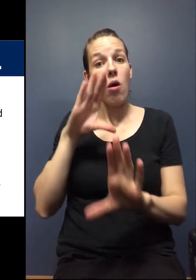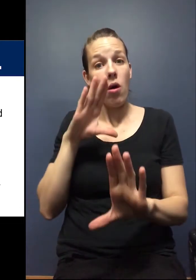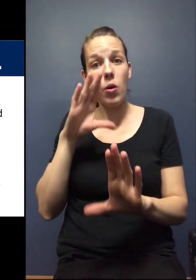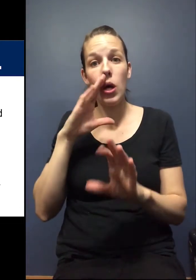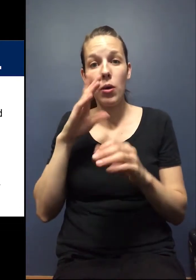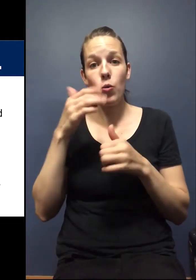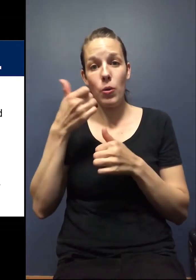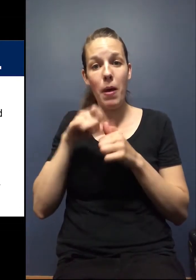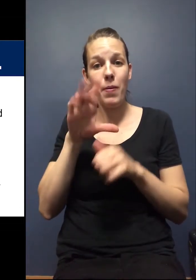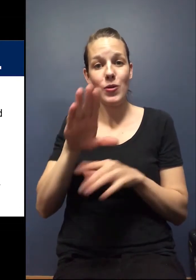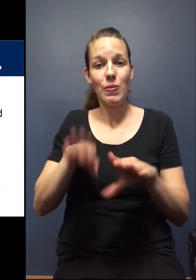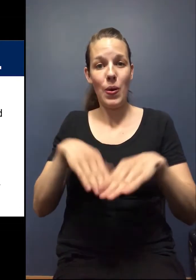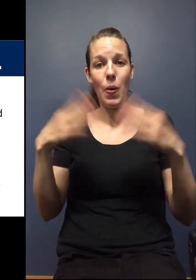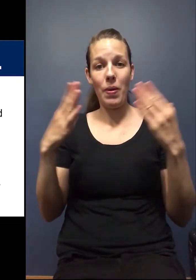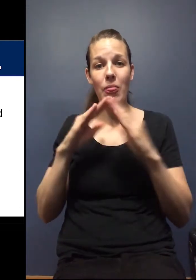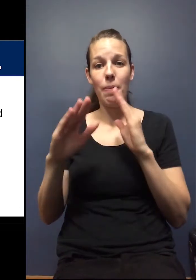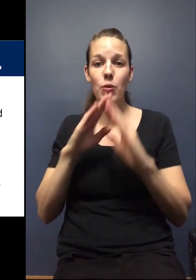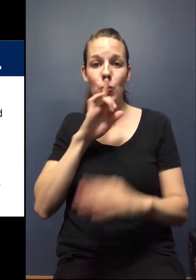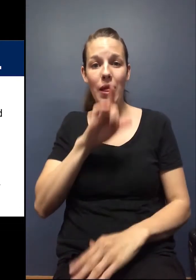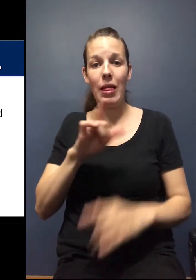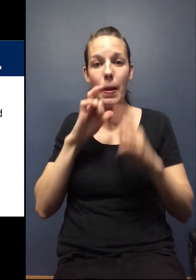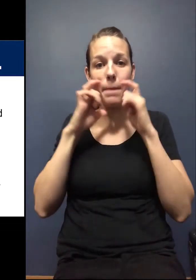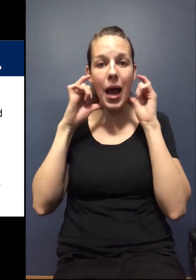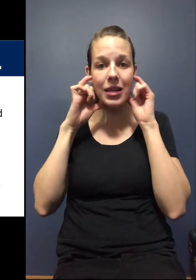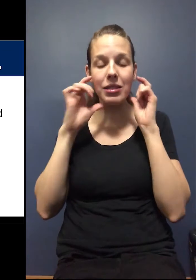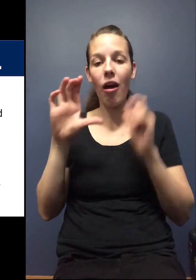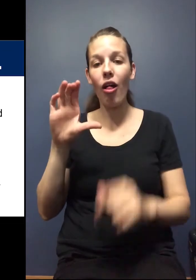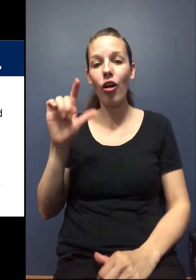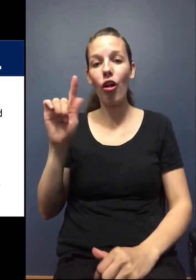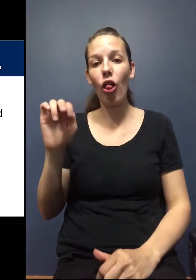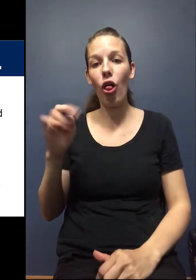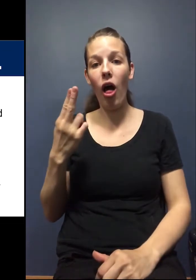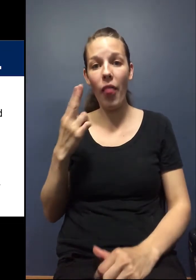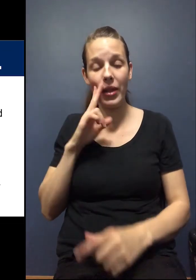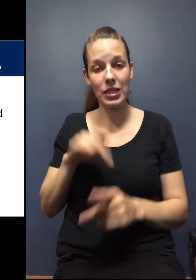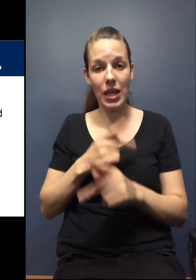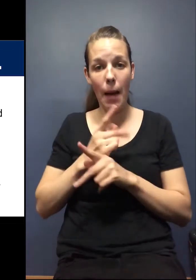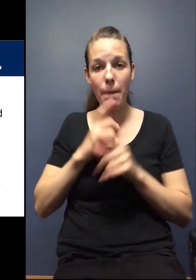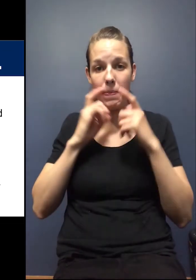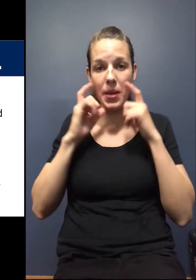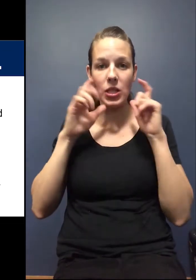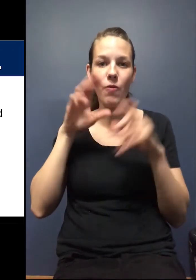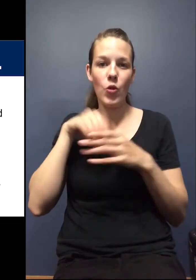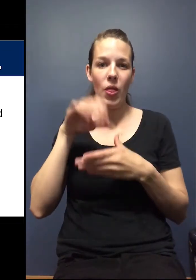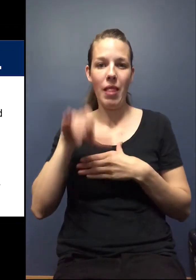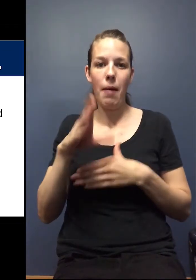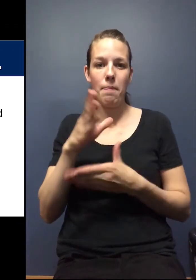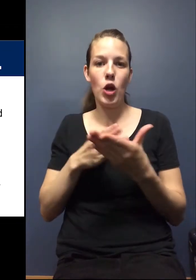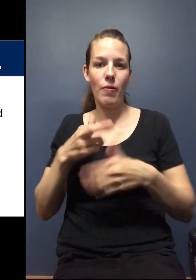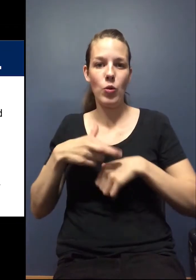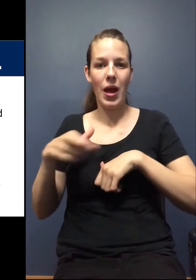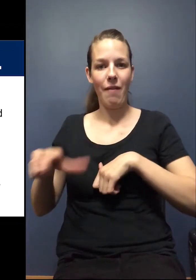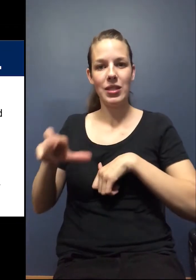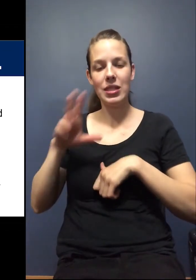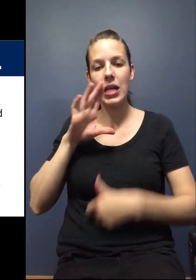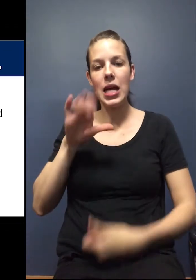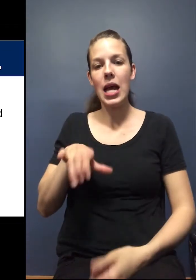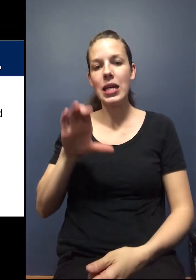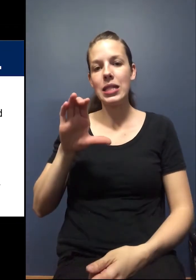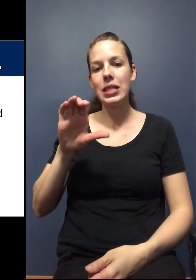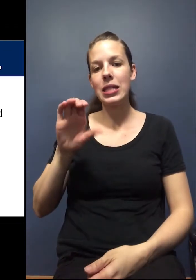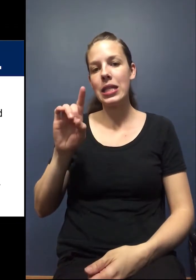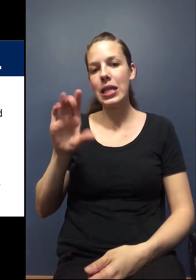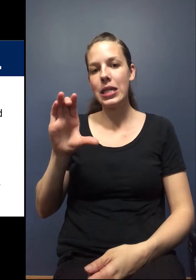community is that really wearing a mask, the cloth type mask, and I've included that as part of the references on the CDC